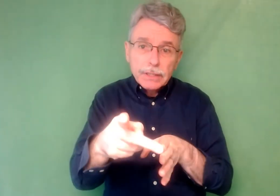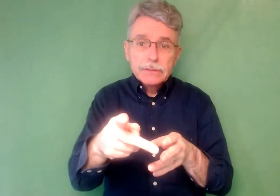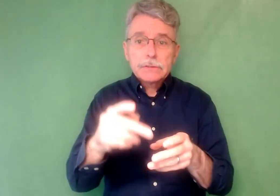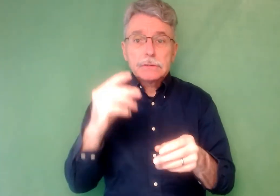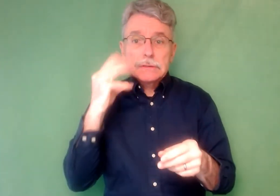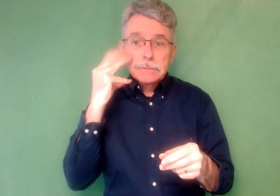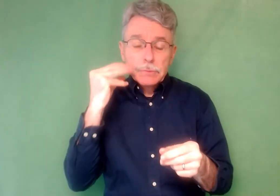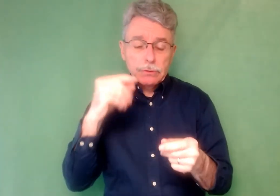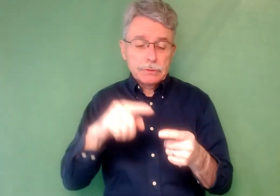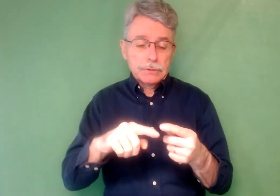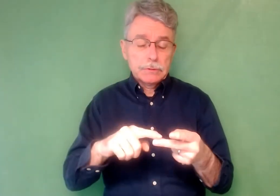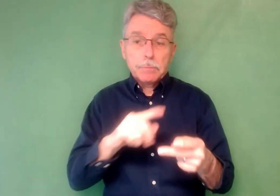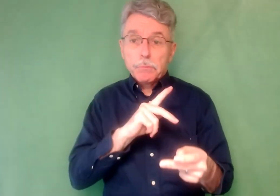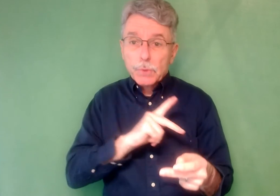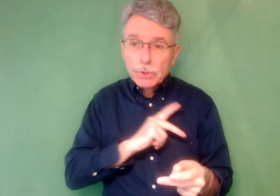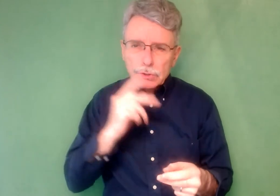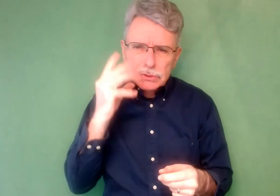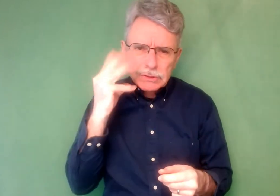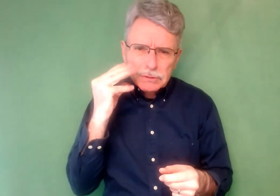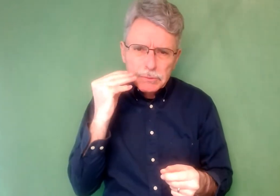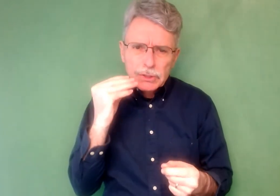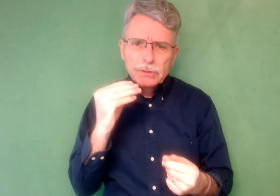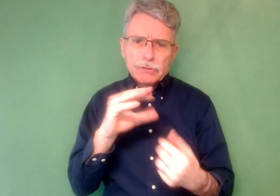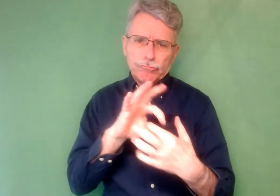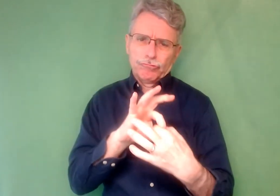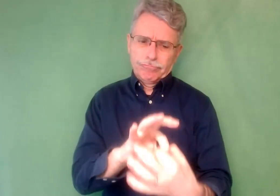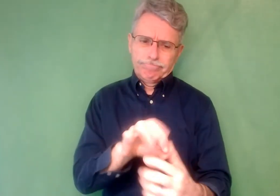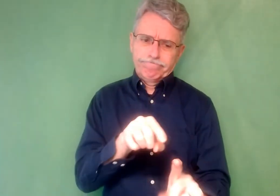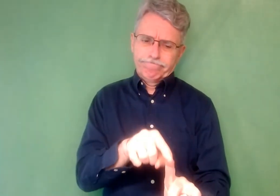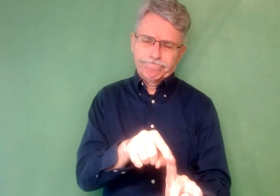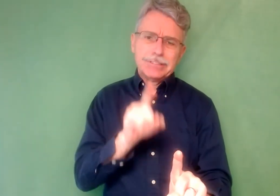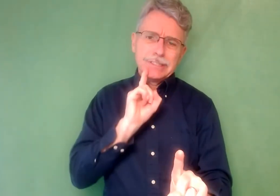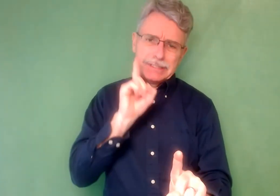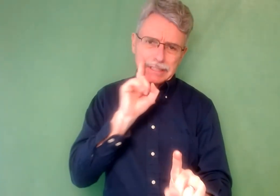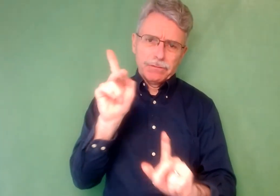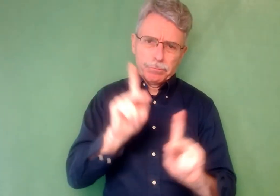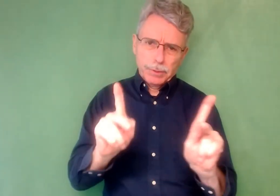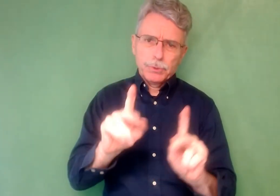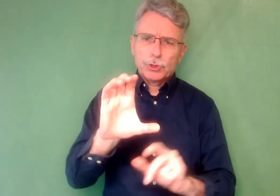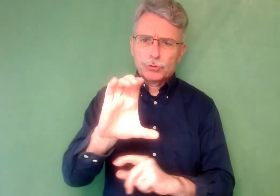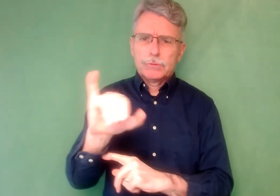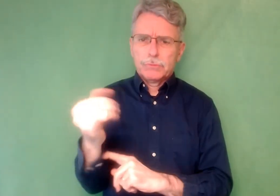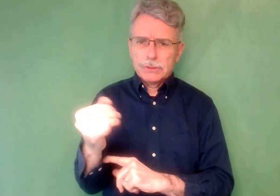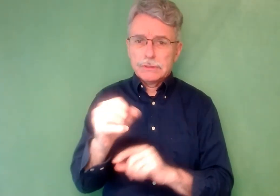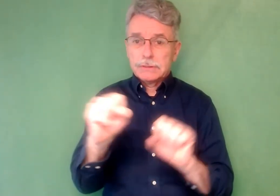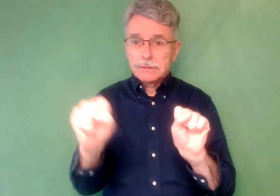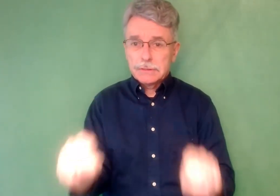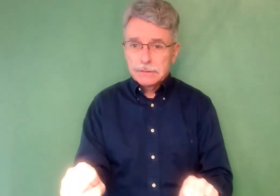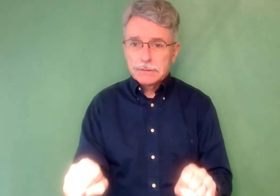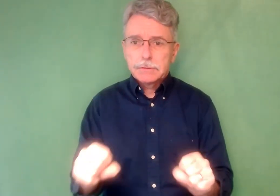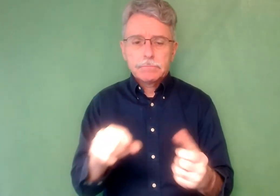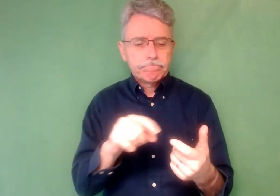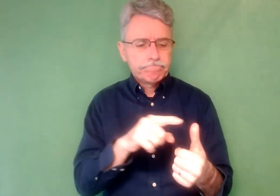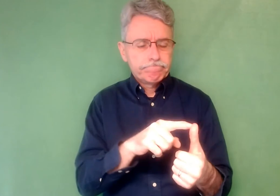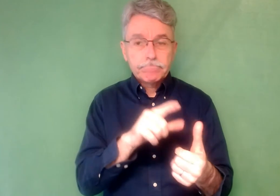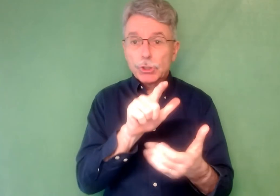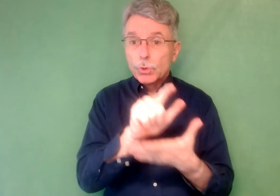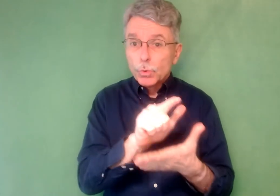administrators, researchers, and advocates in an effort to provide the reader a broader perspective regarding this largely